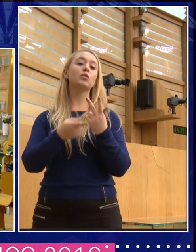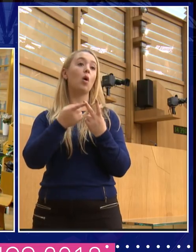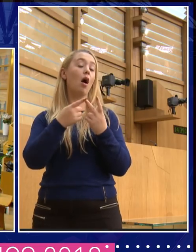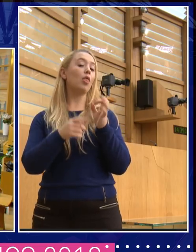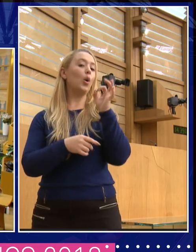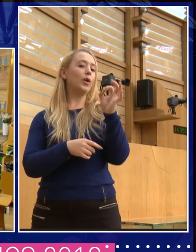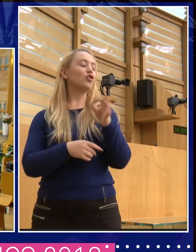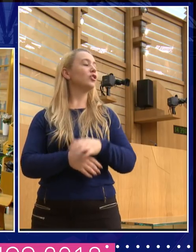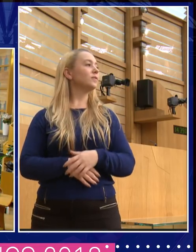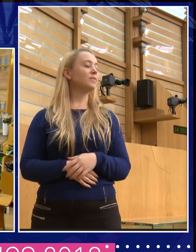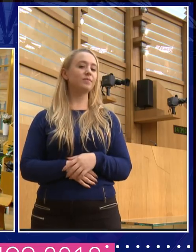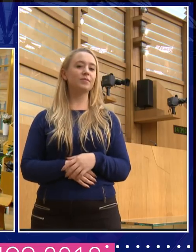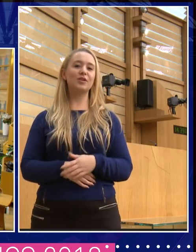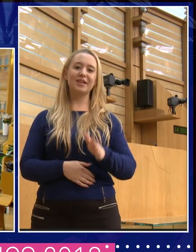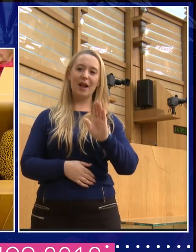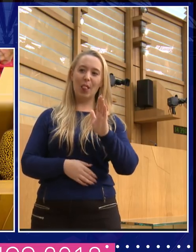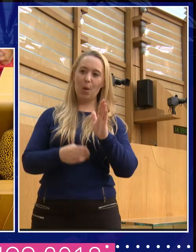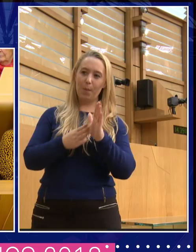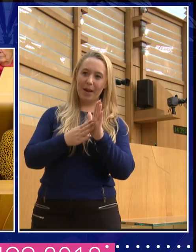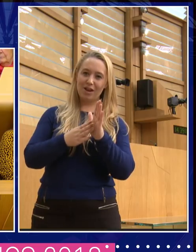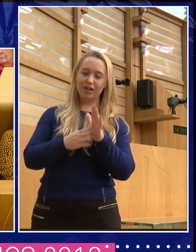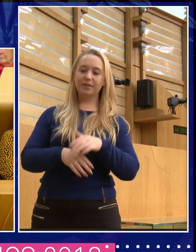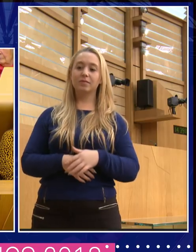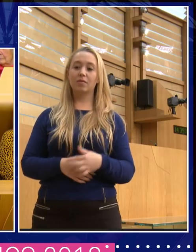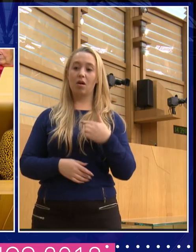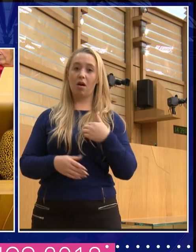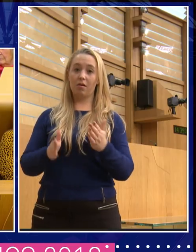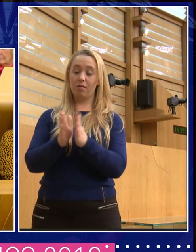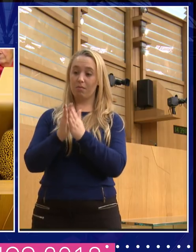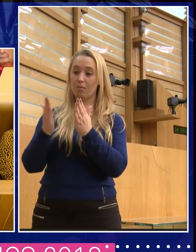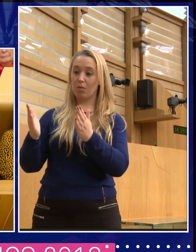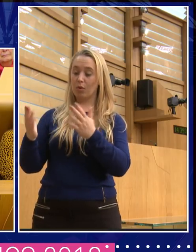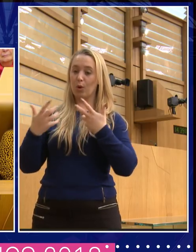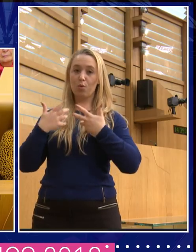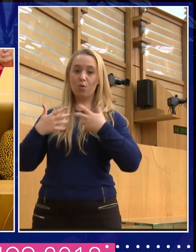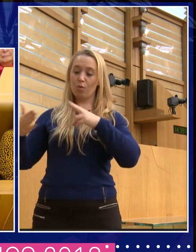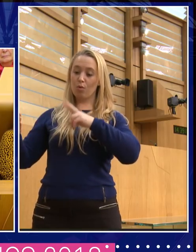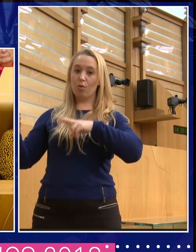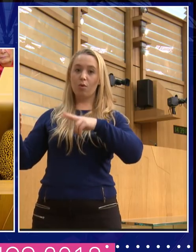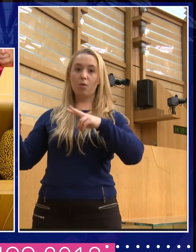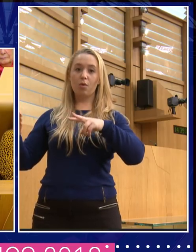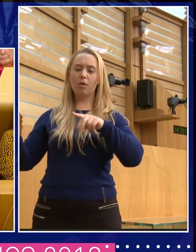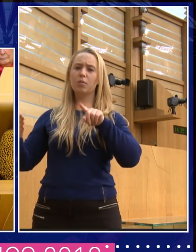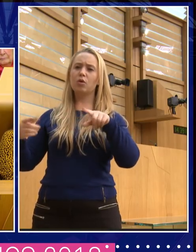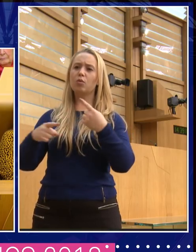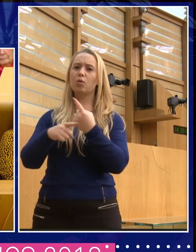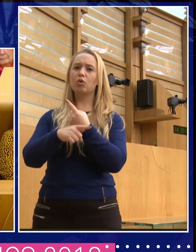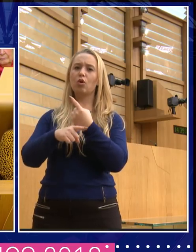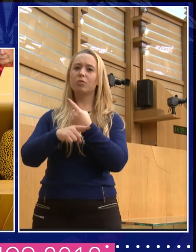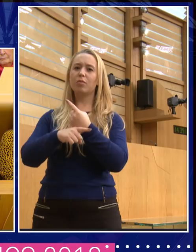Hi there, Mary. I was really interested in your book and also what you said today about the register of women's